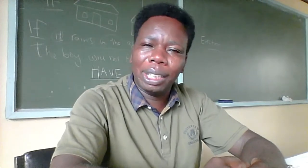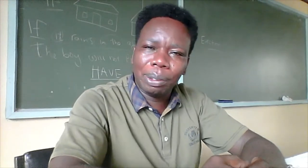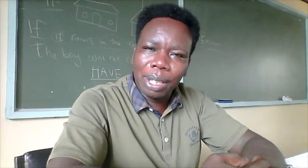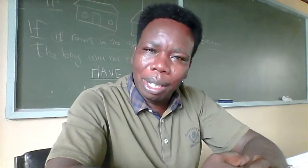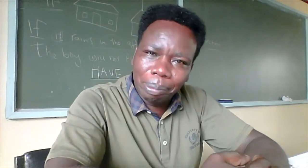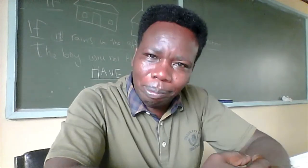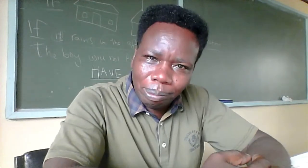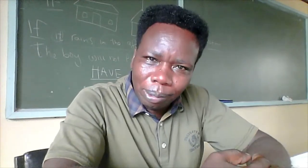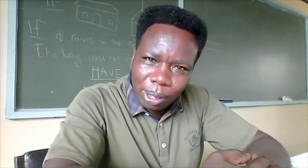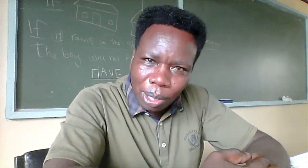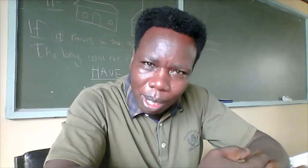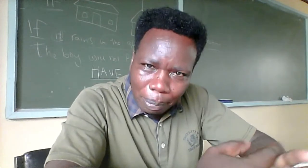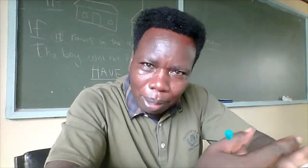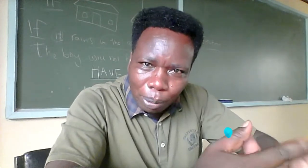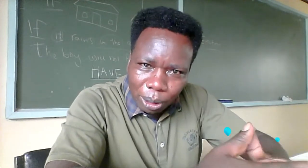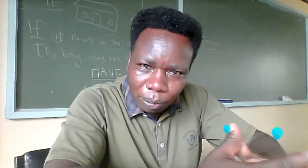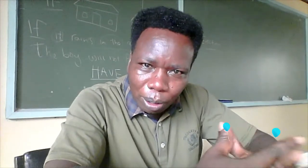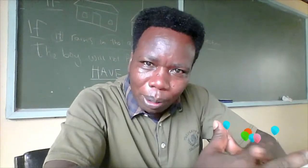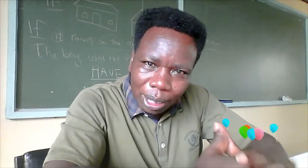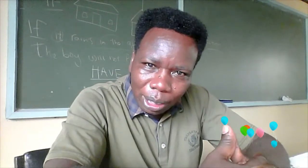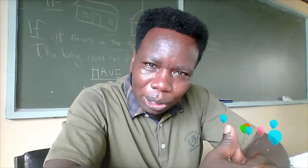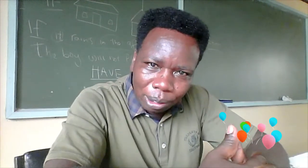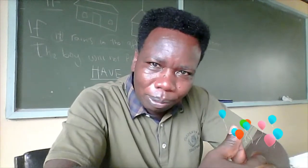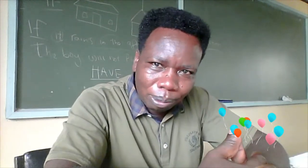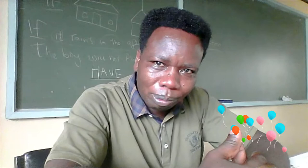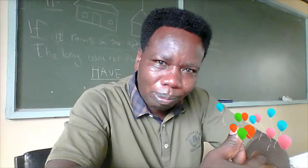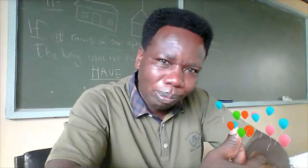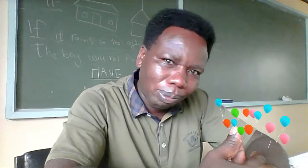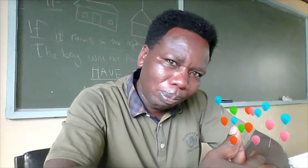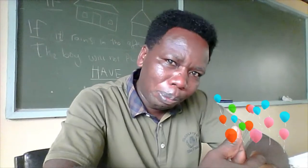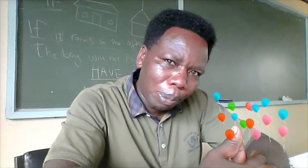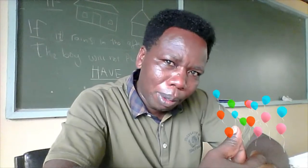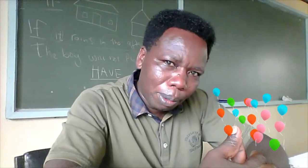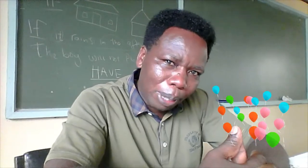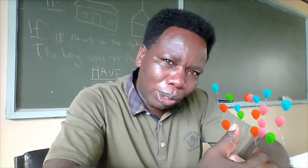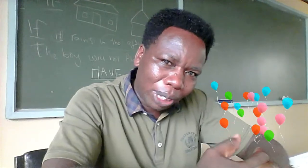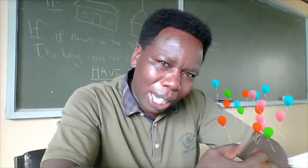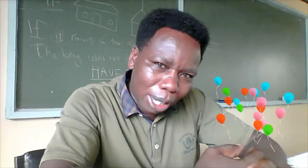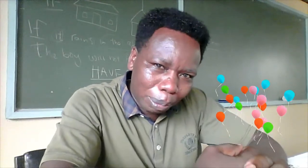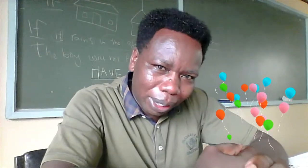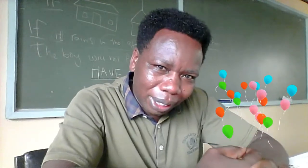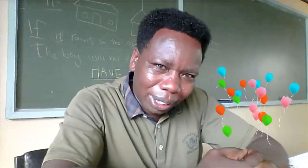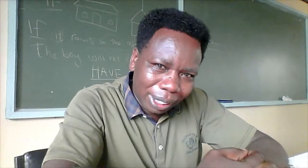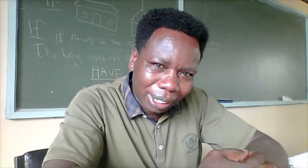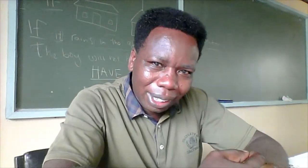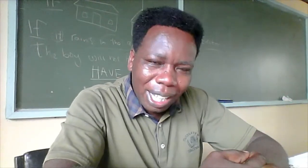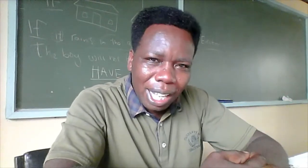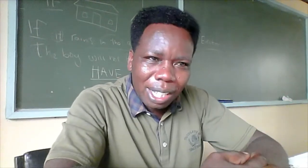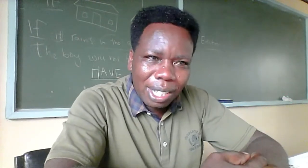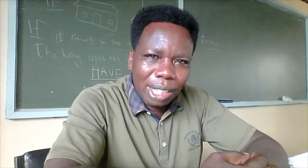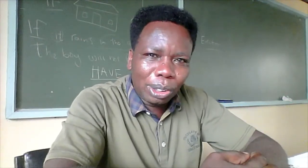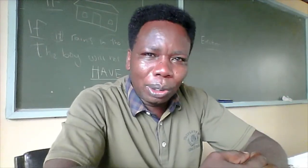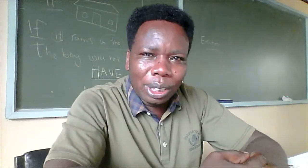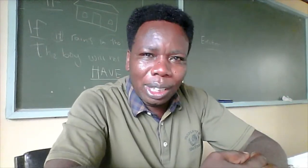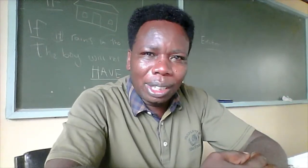with them? So there are many modes of communication. But today, allow me just to deal